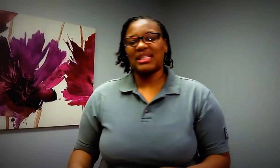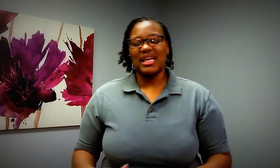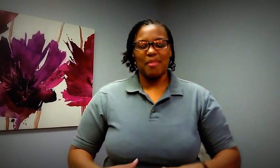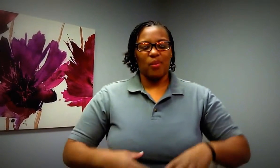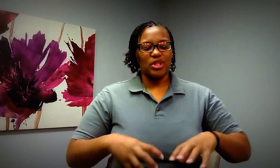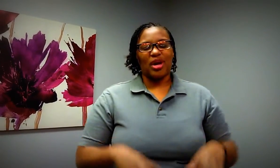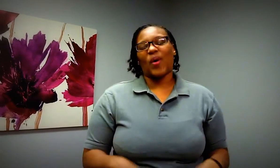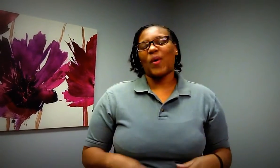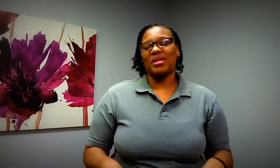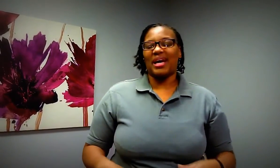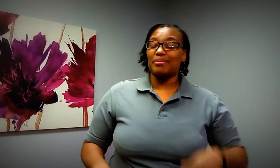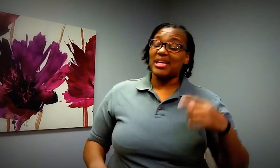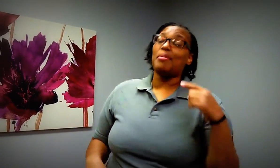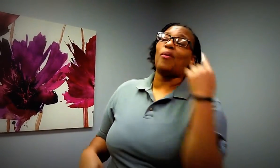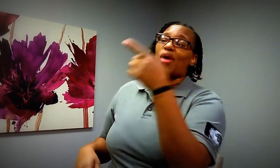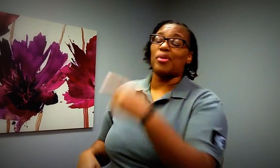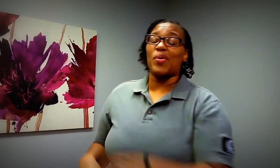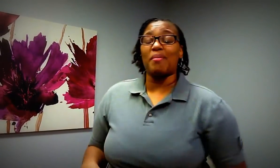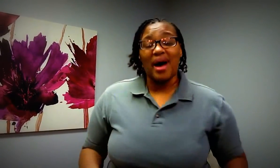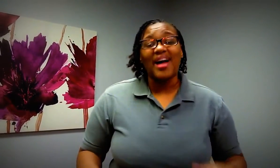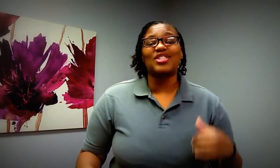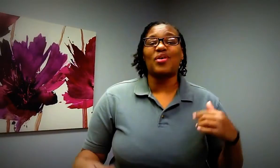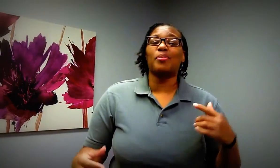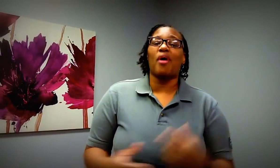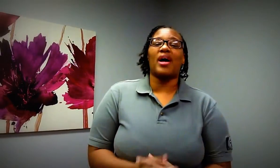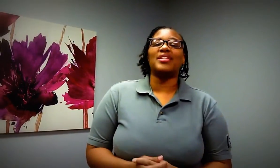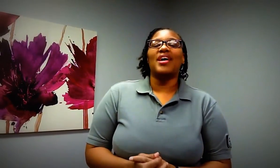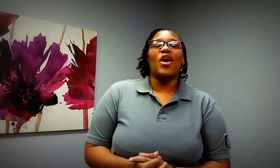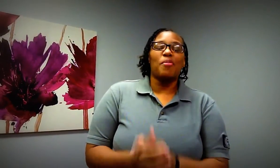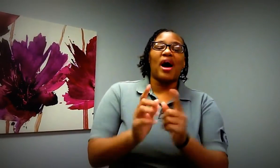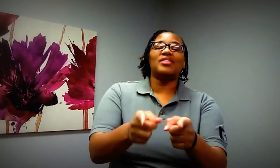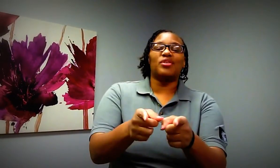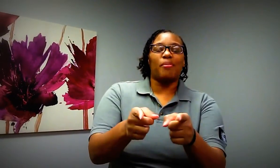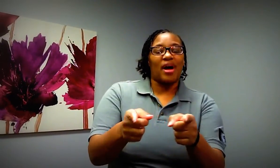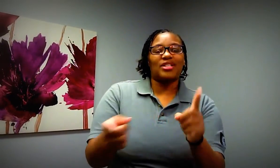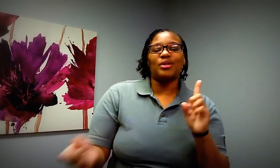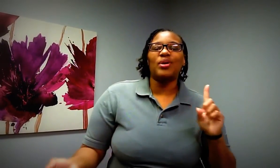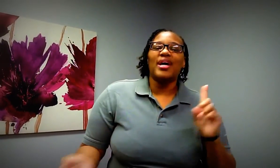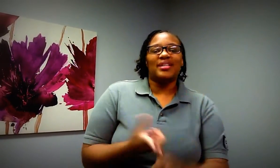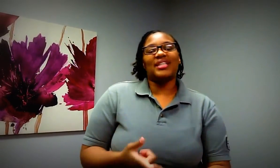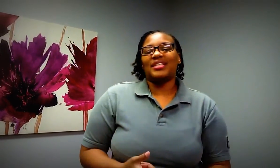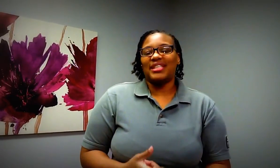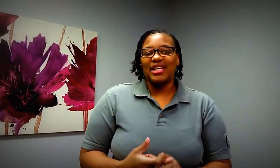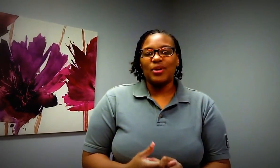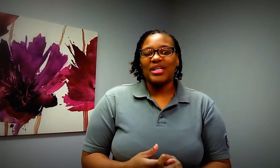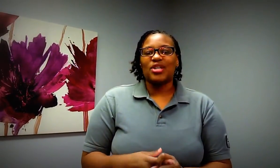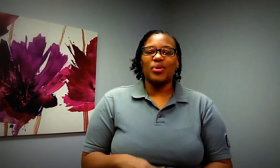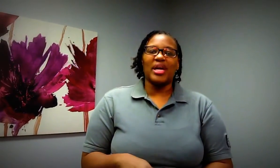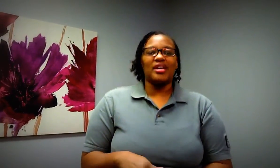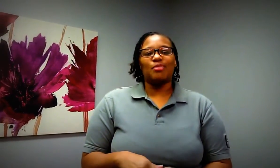thinking about what's trying to hold me down i'm thinking about where i'm going my eye is on the prize hope your eye is on the prize too thanks to d lewis who is